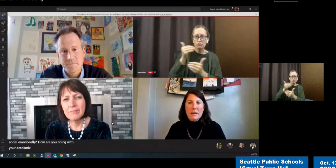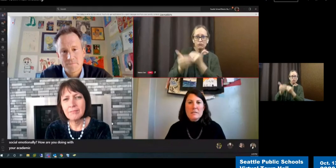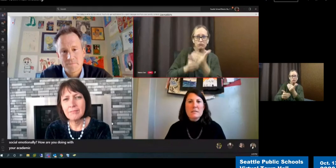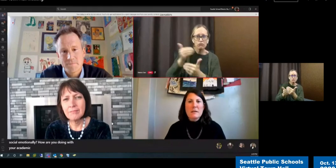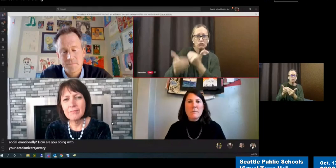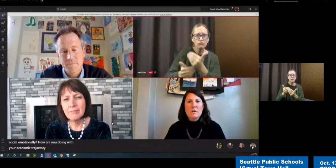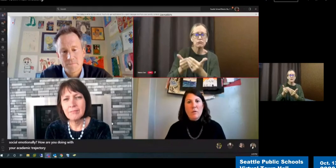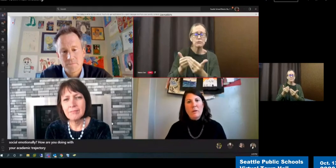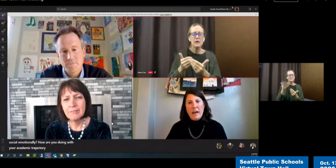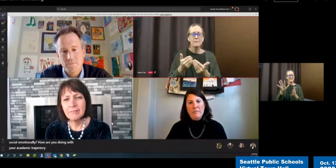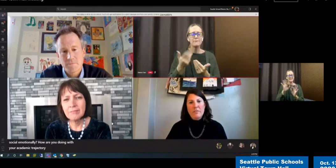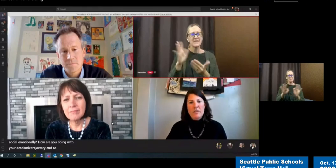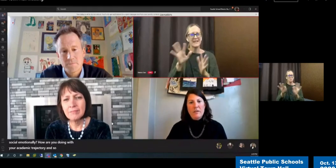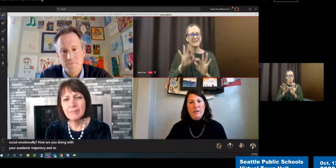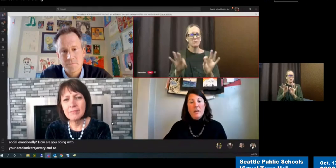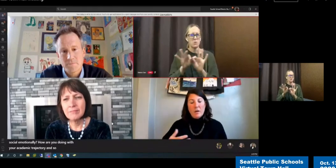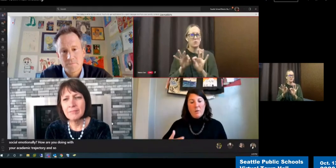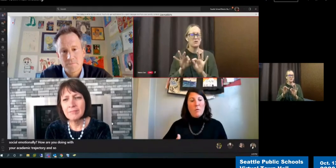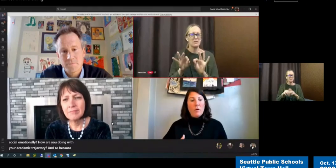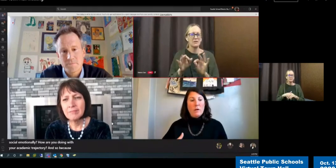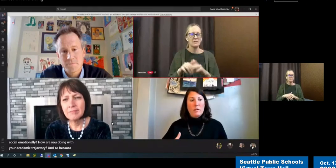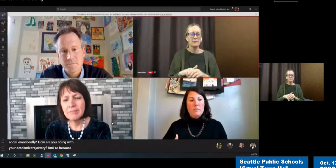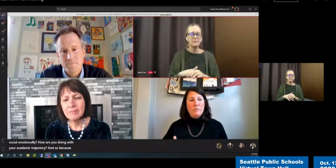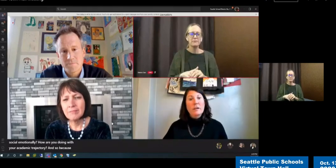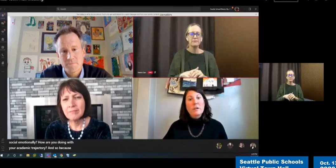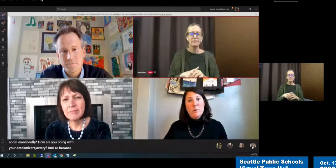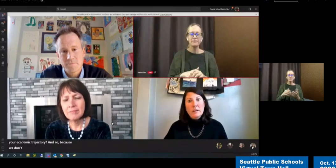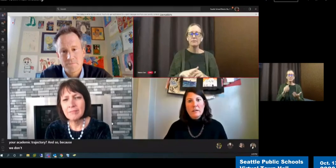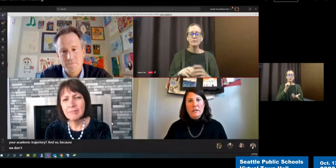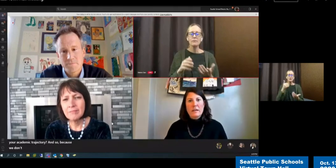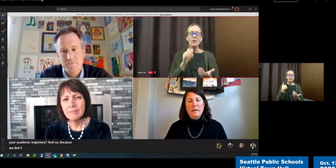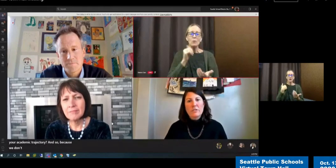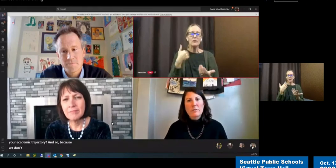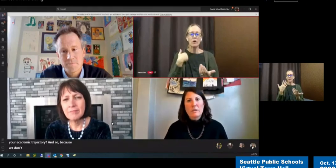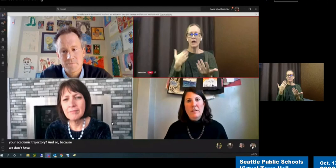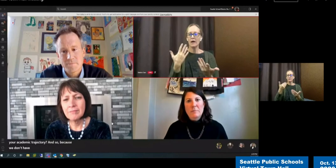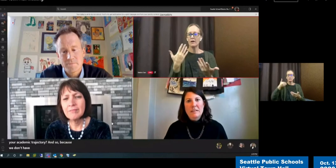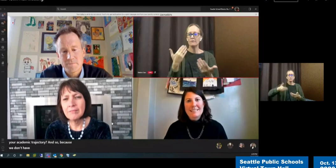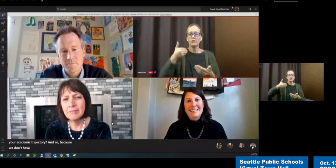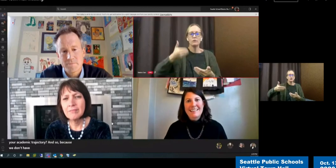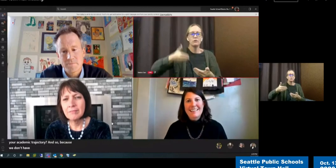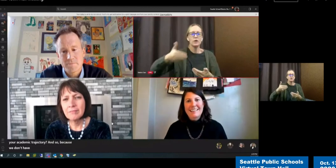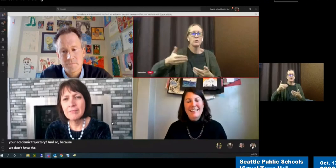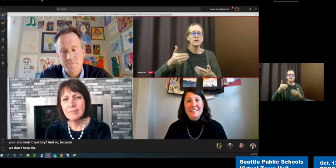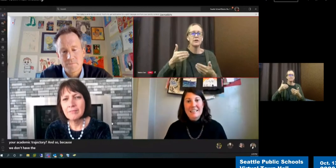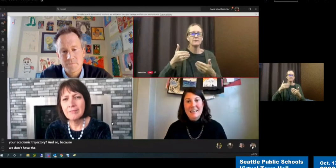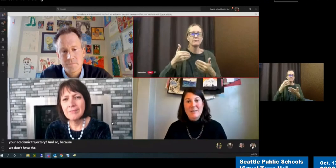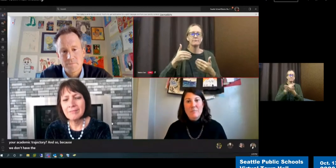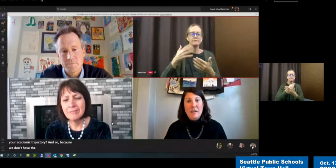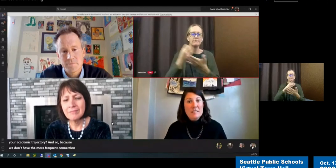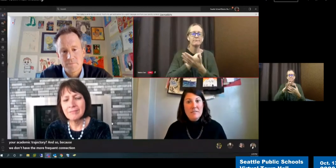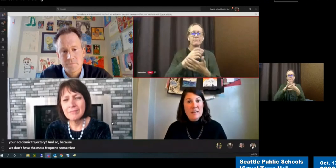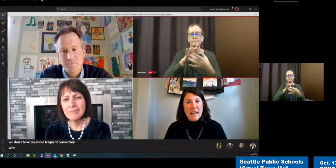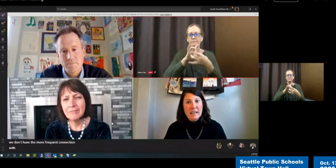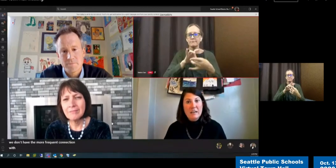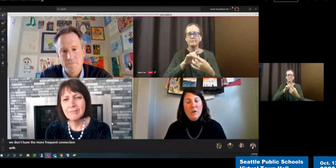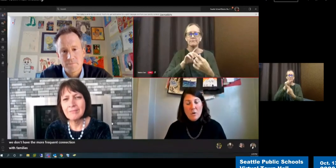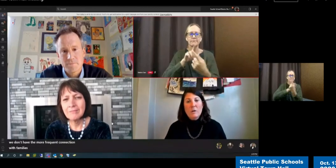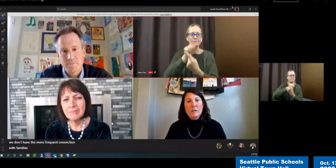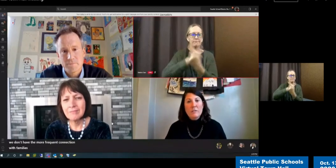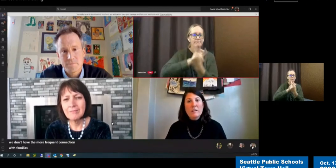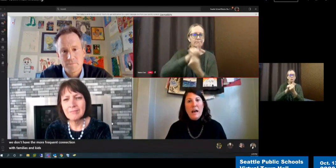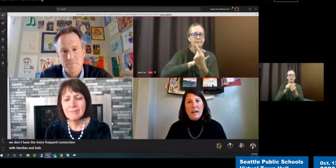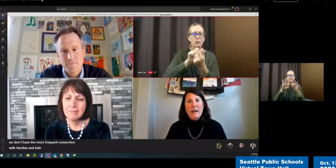because, uh, we don't have the more frequent connection with families and, and kids in the face to face setting,